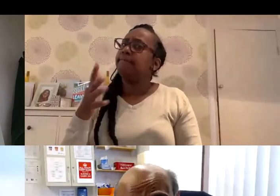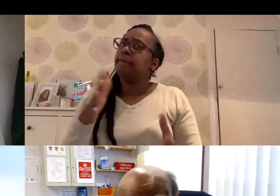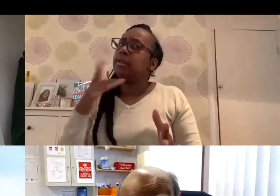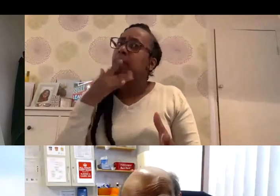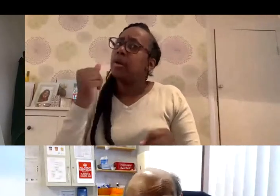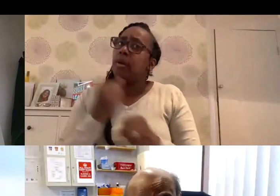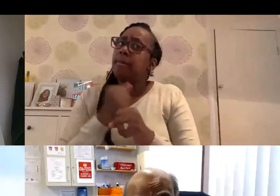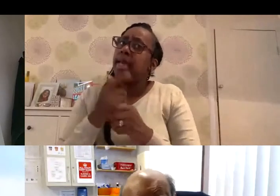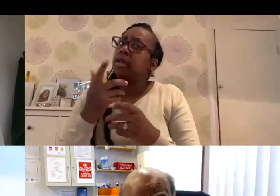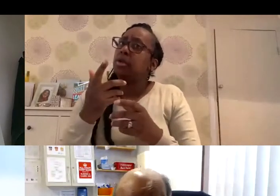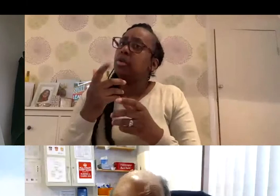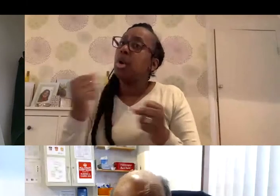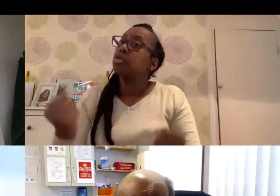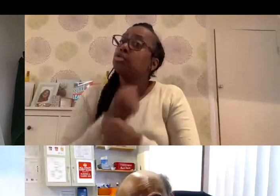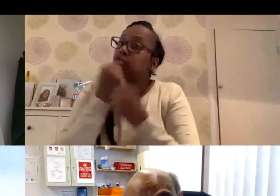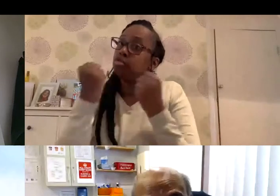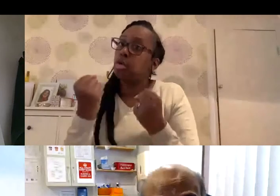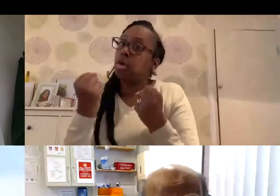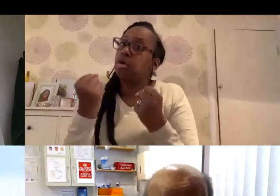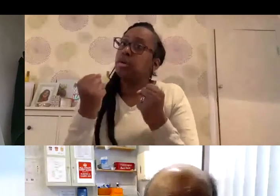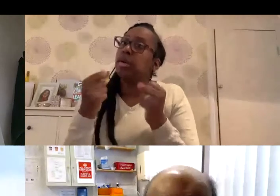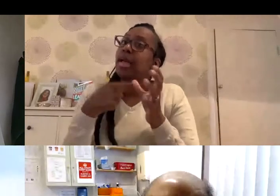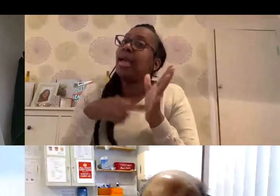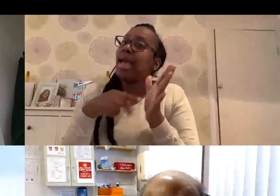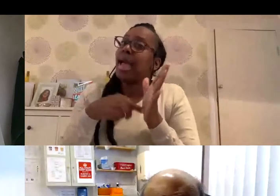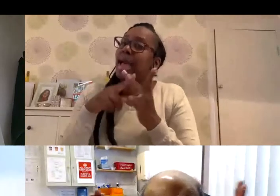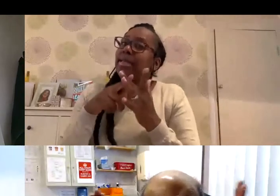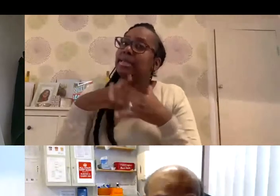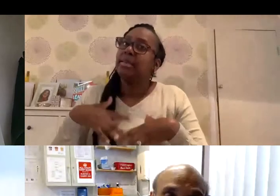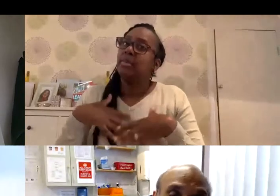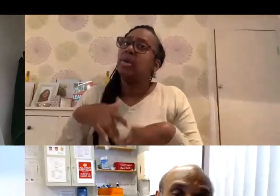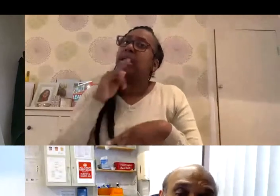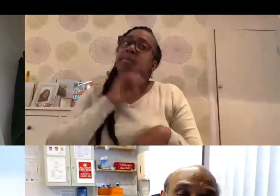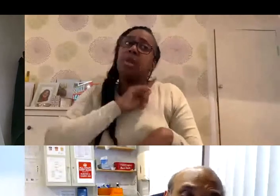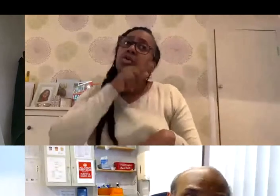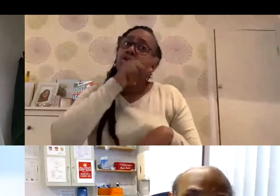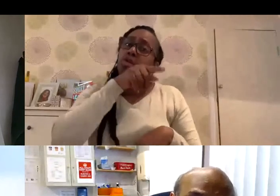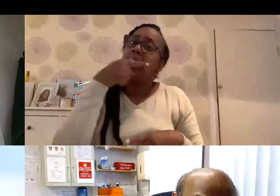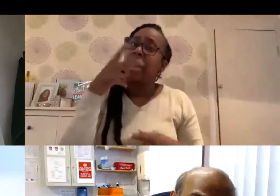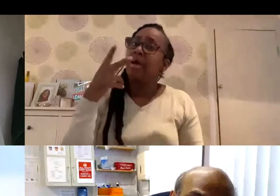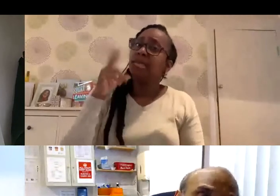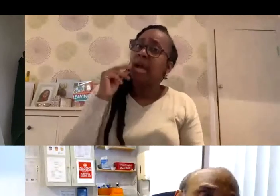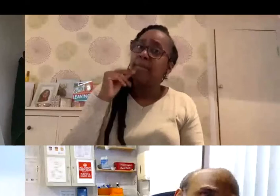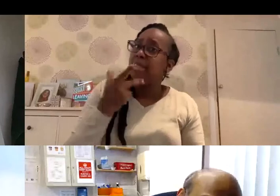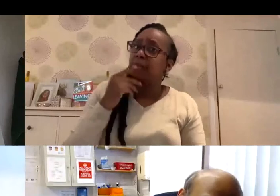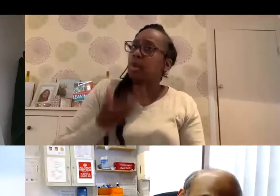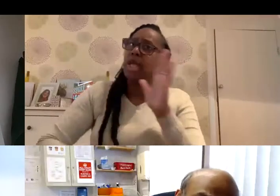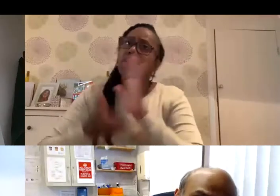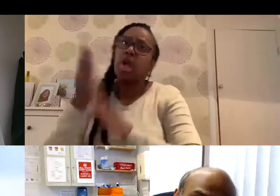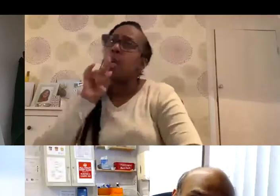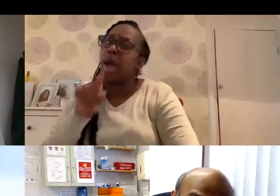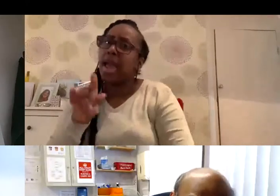strong antibody response as someone who is not immunosuppressed, but that's way the system is. But definitely, we don't tell them go away because you are on